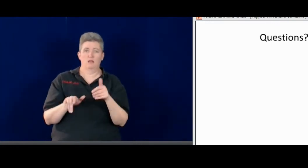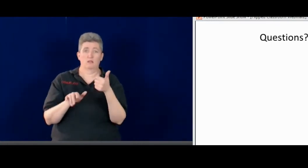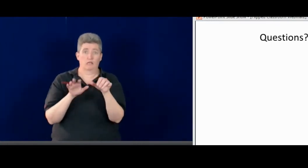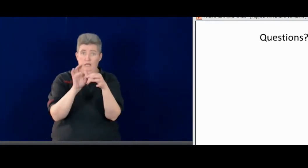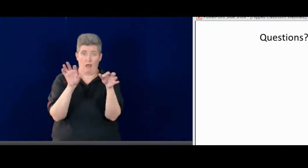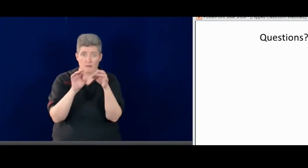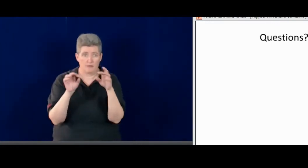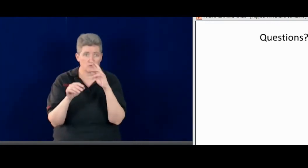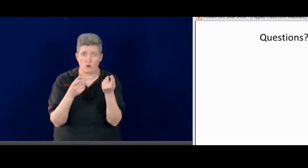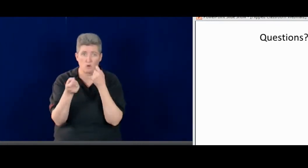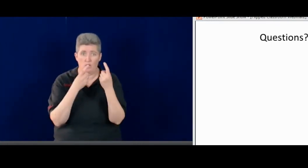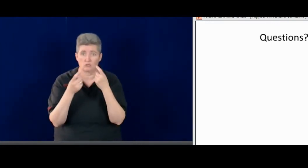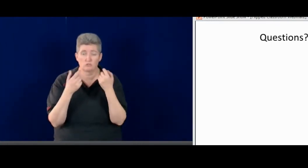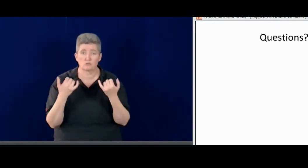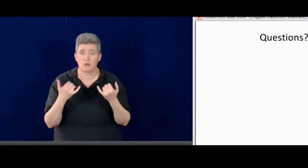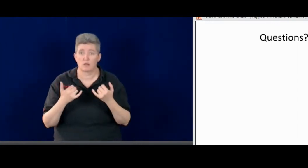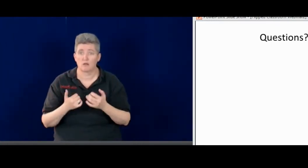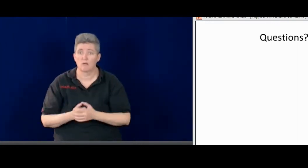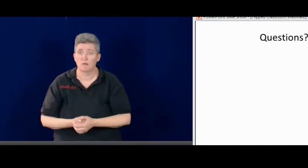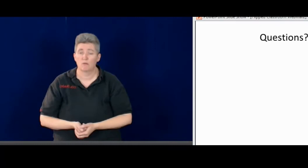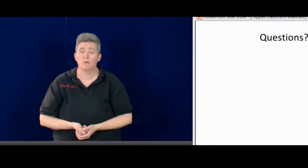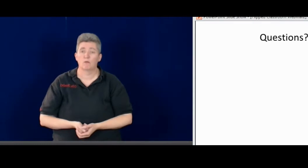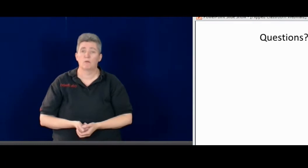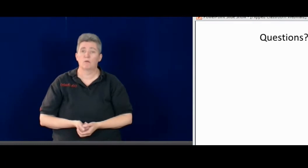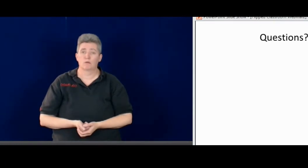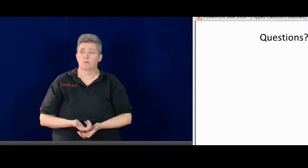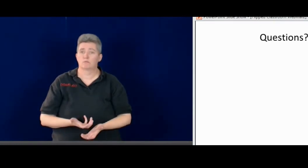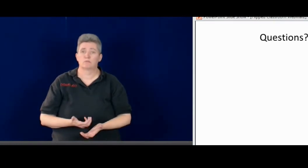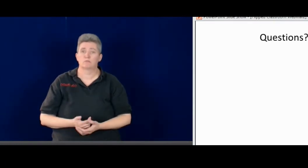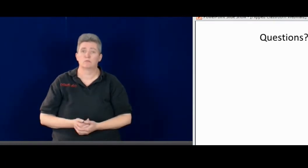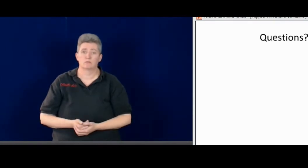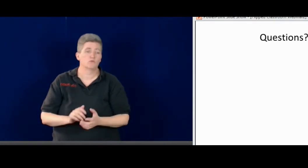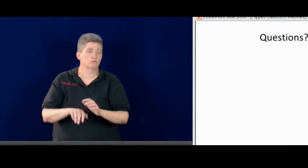So it looks like people are typing in their comments. Go ahead and ask questions.